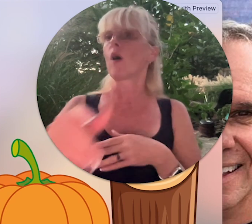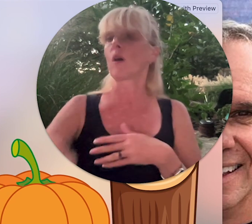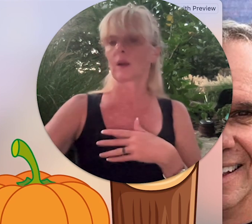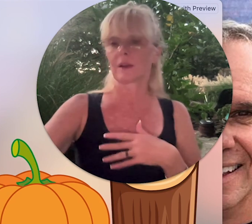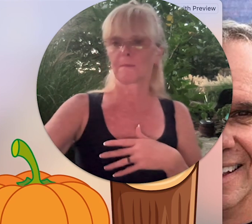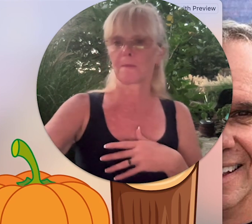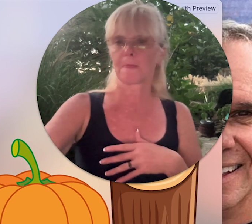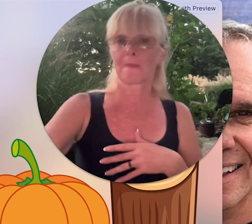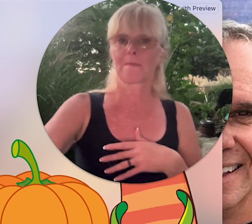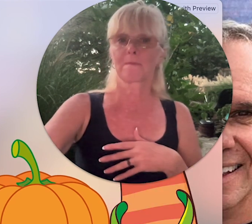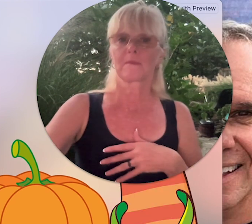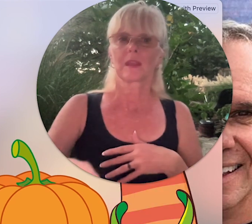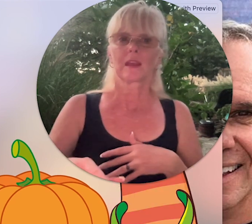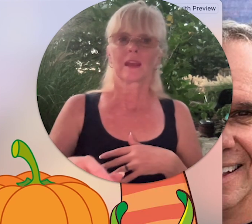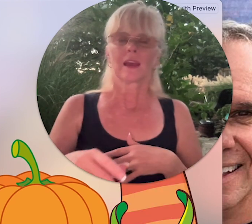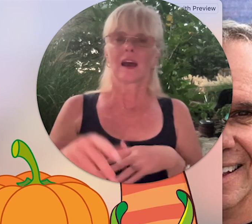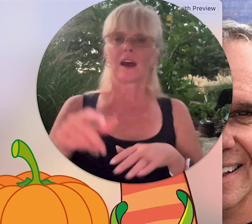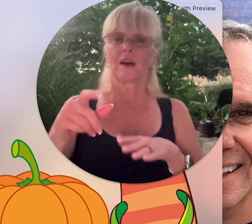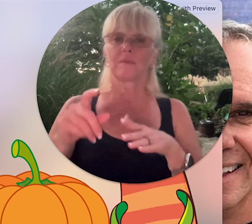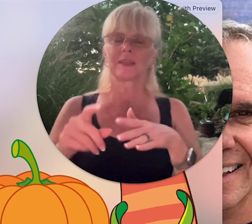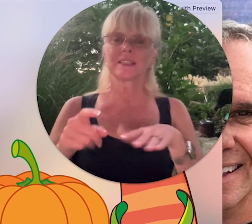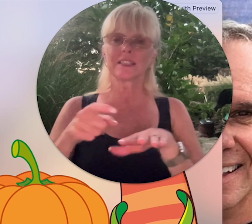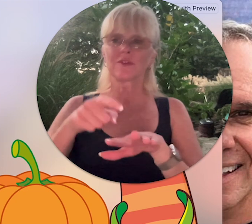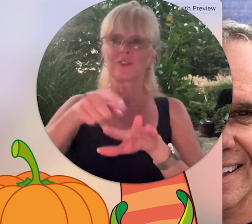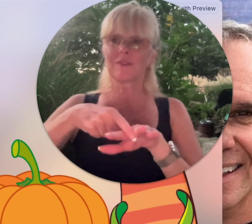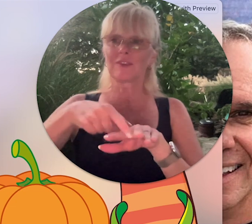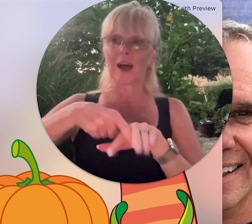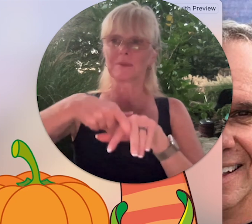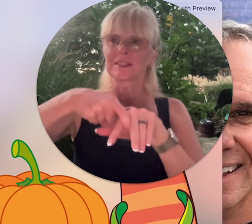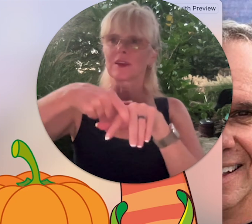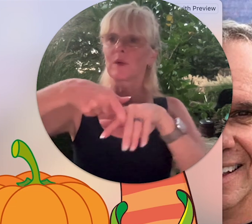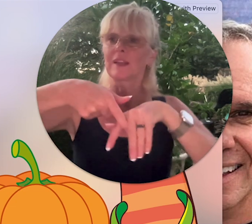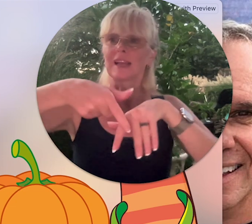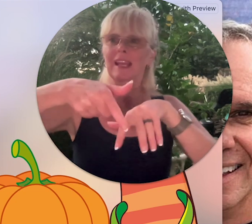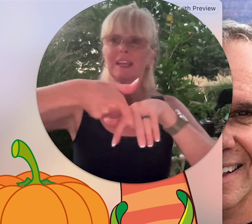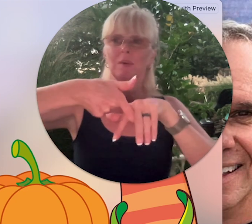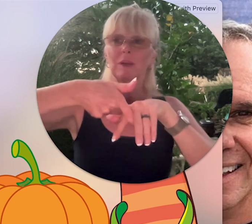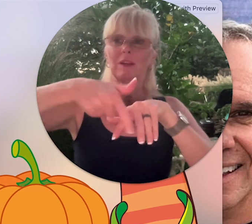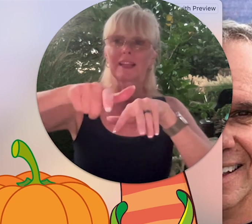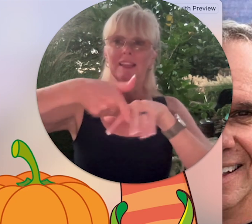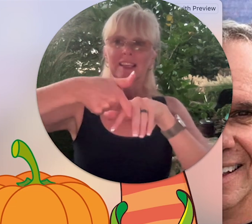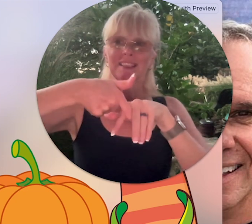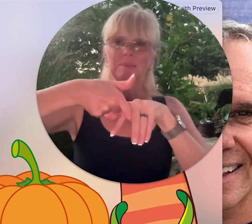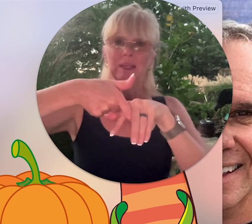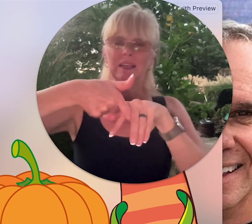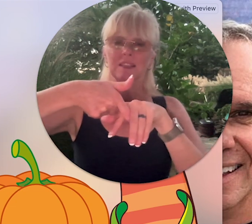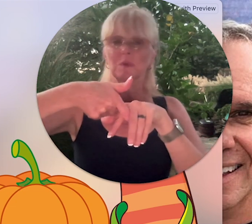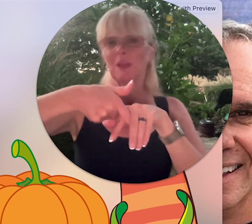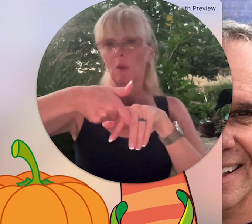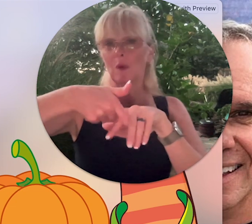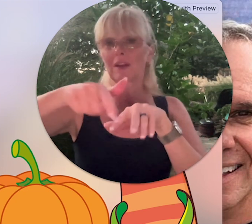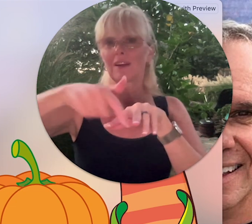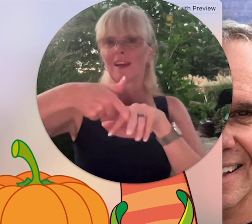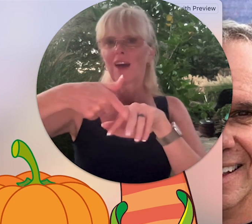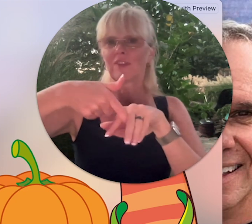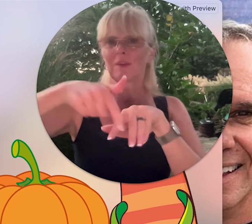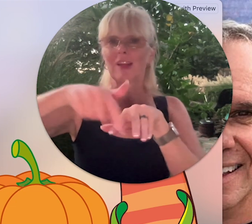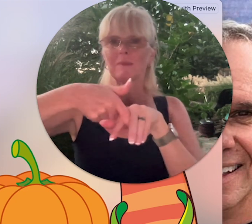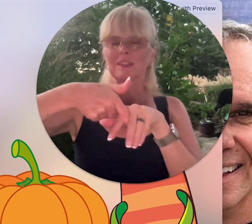this is flip-flops so we take it and we go like this because we know what a flip-flop looks